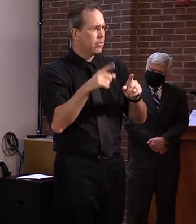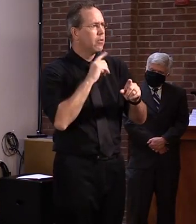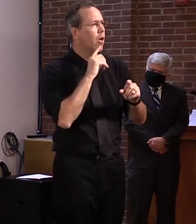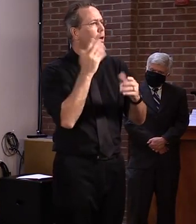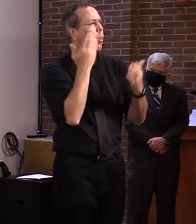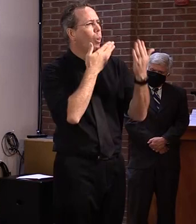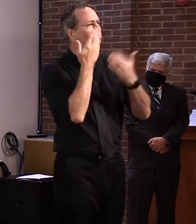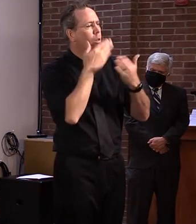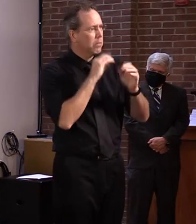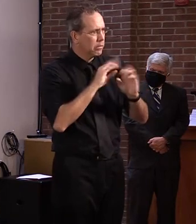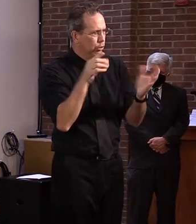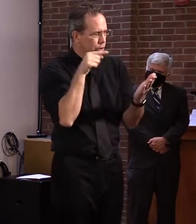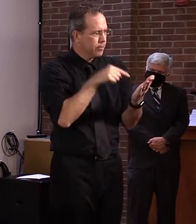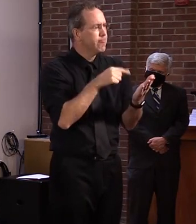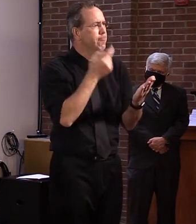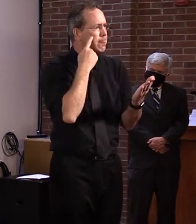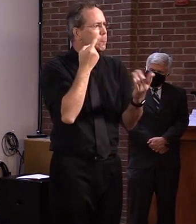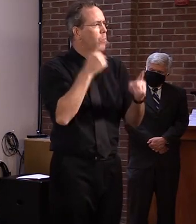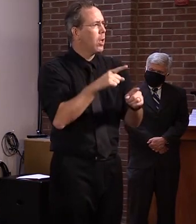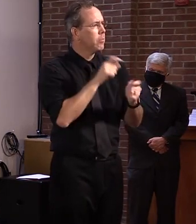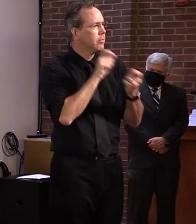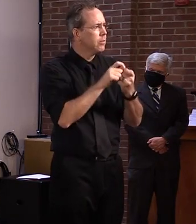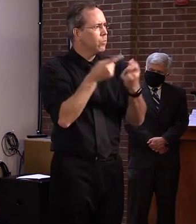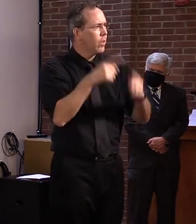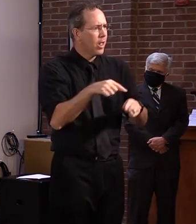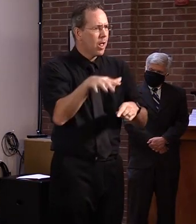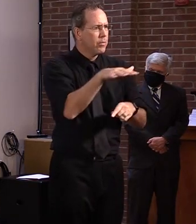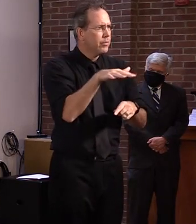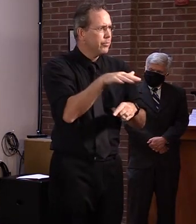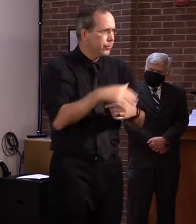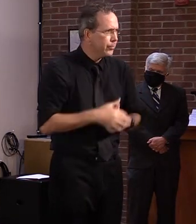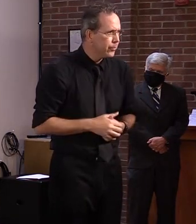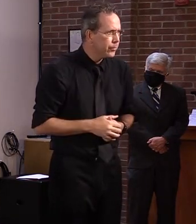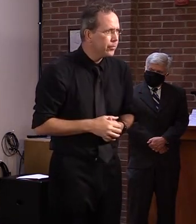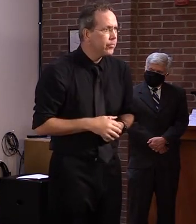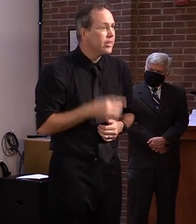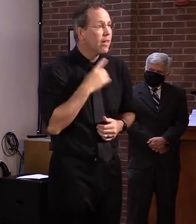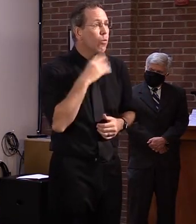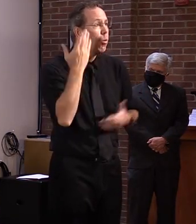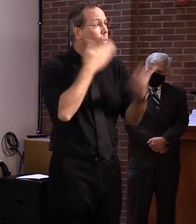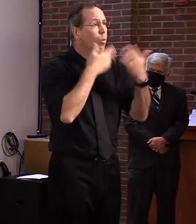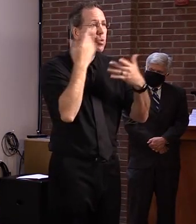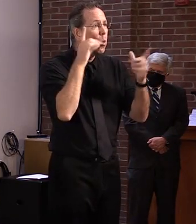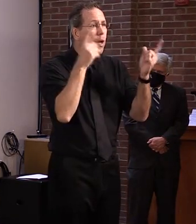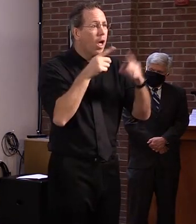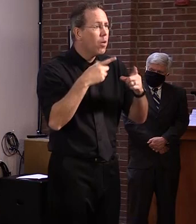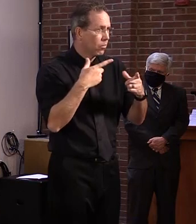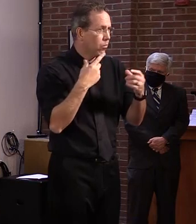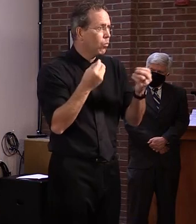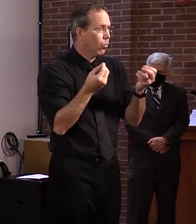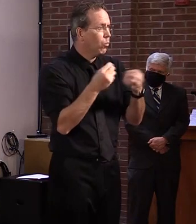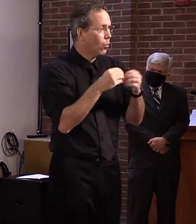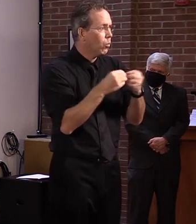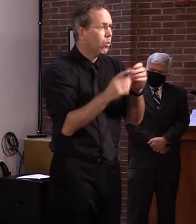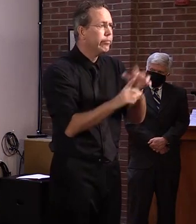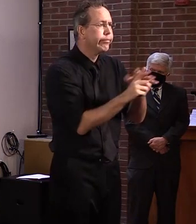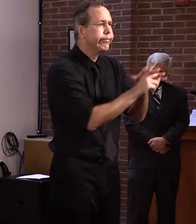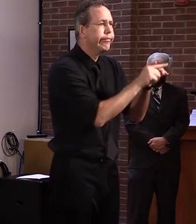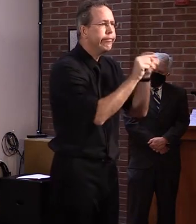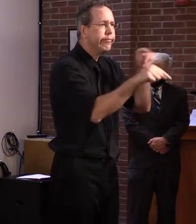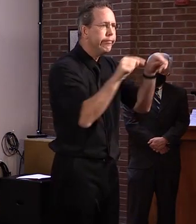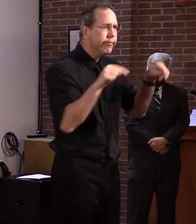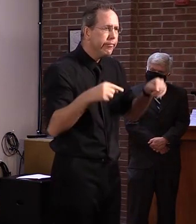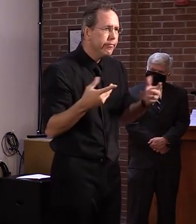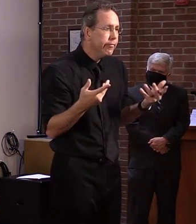everyone knows what's going on, because if they don't, uh, again, they will just, uh, might assume that nothing